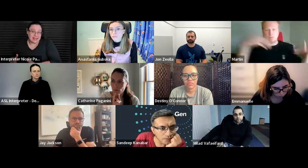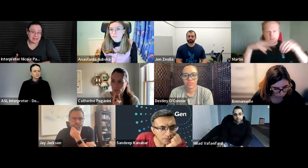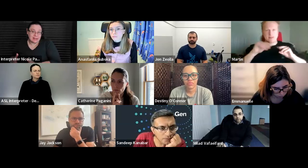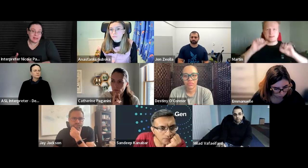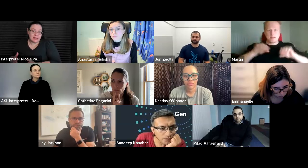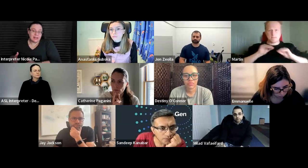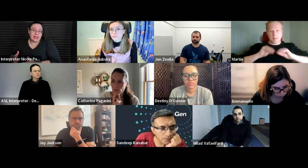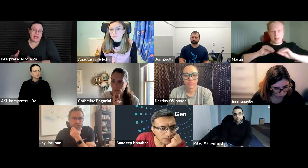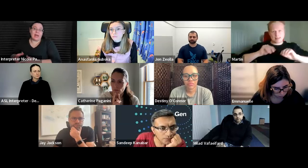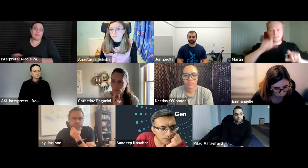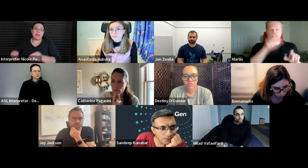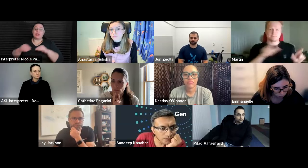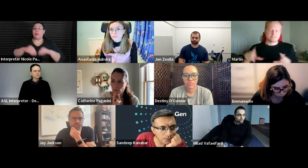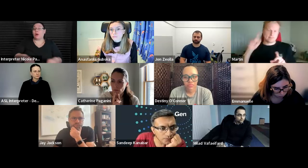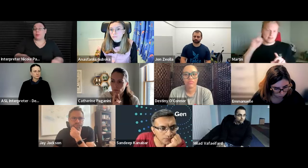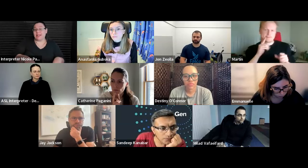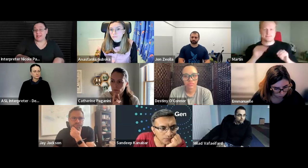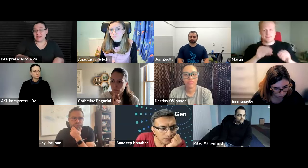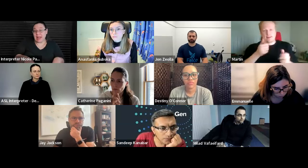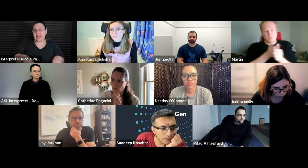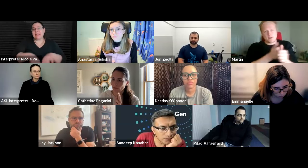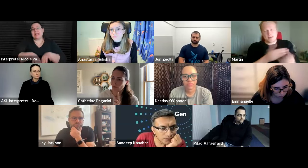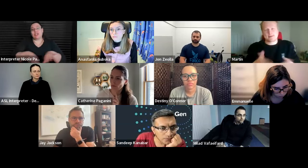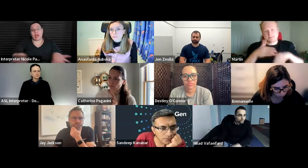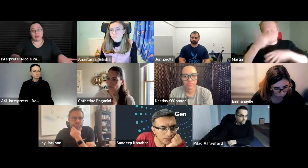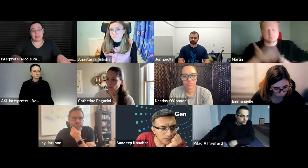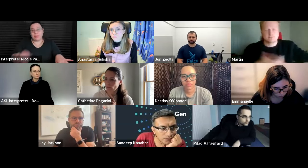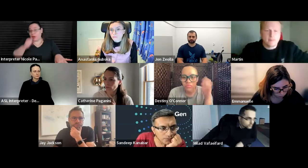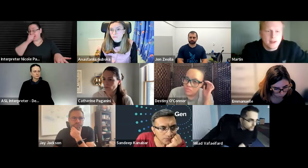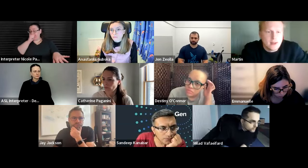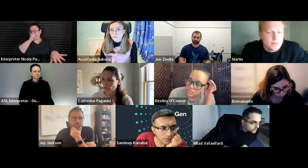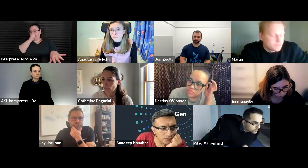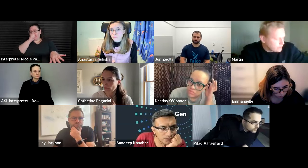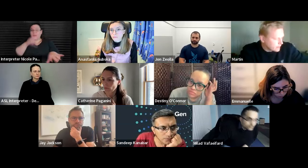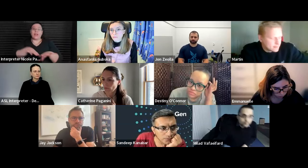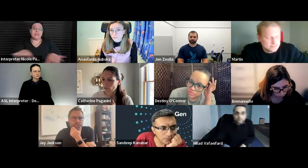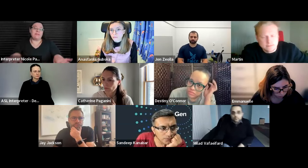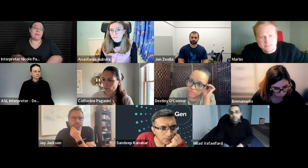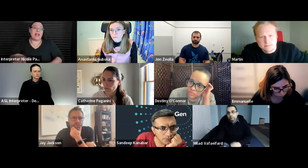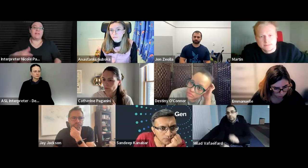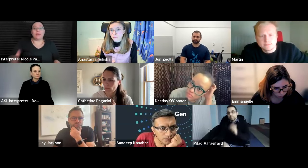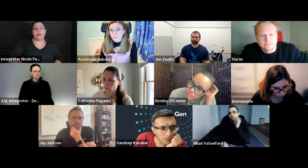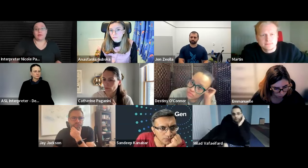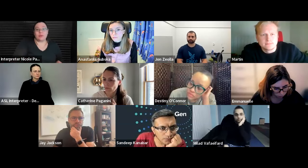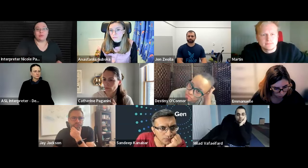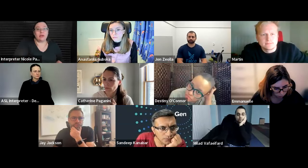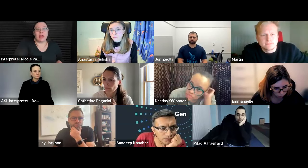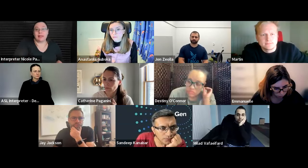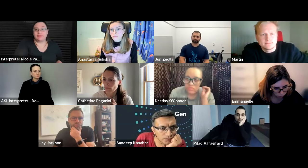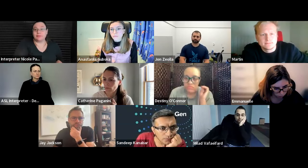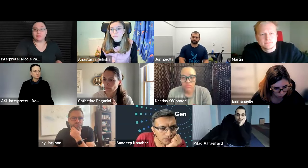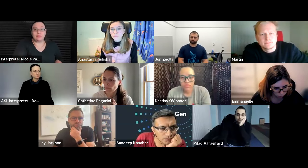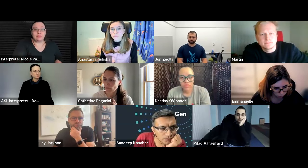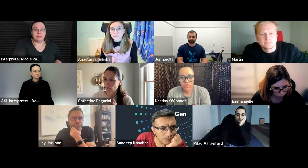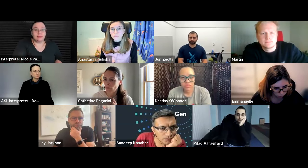and see it and be able to participate and teach other people other deaf people and have a better reach would